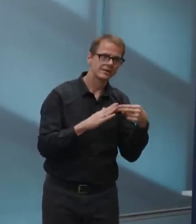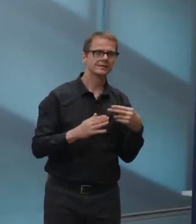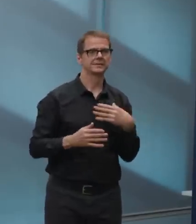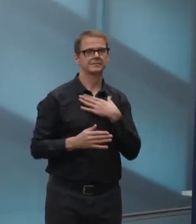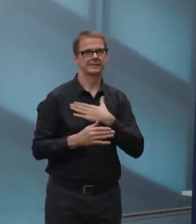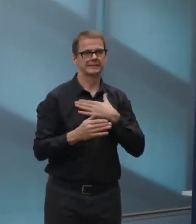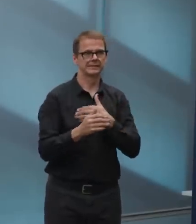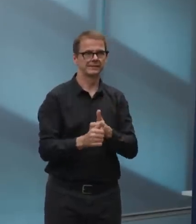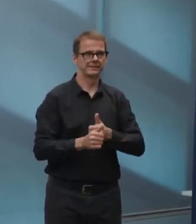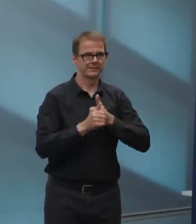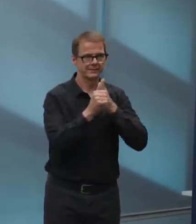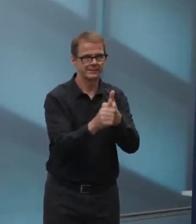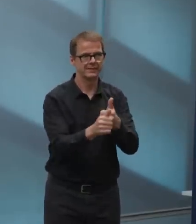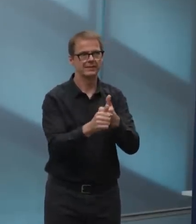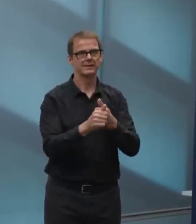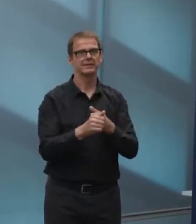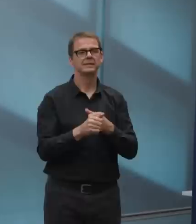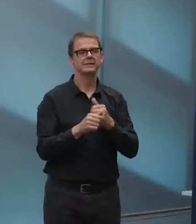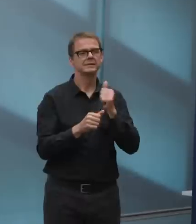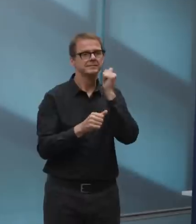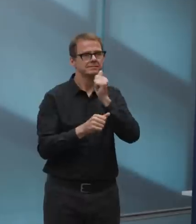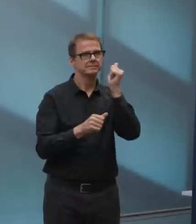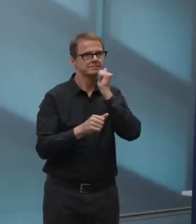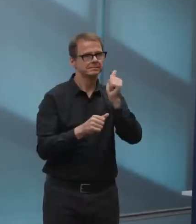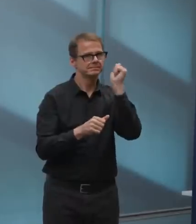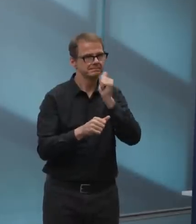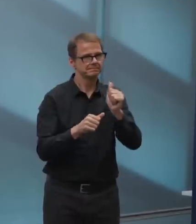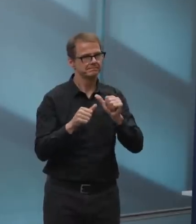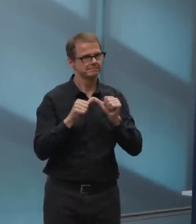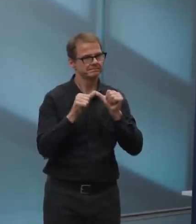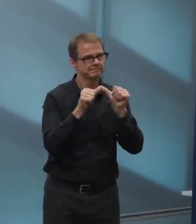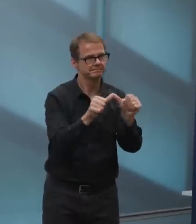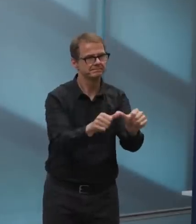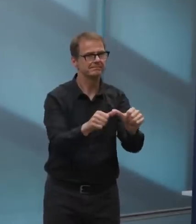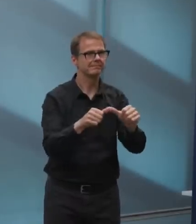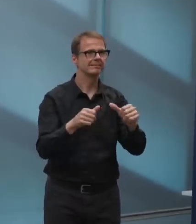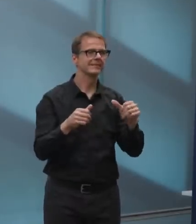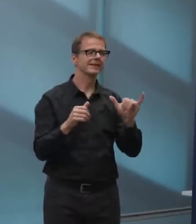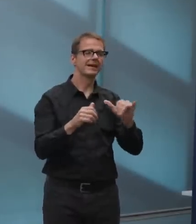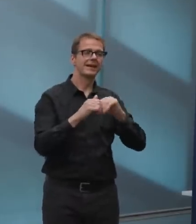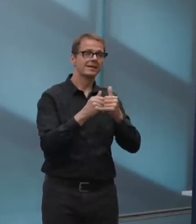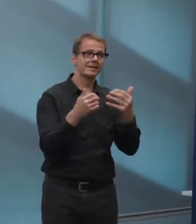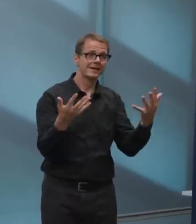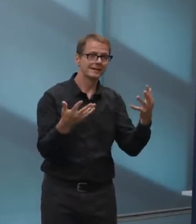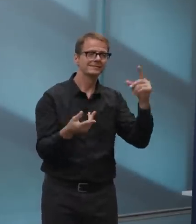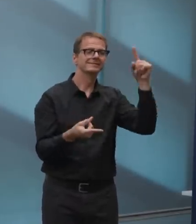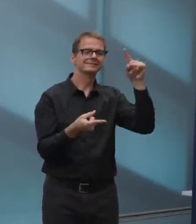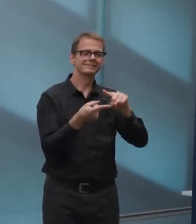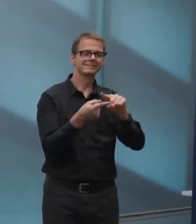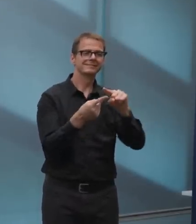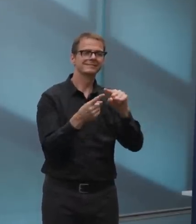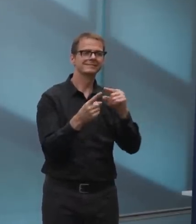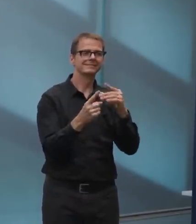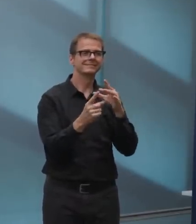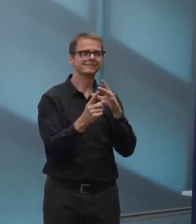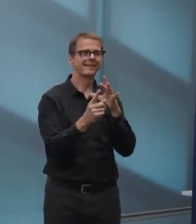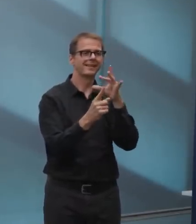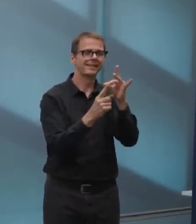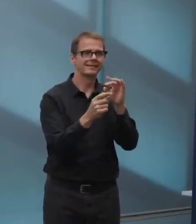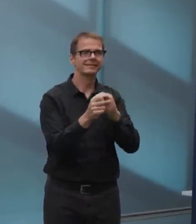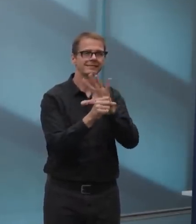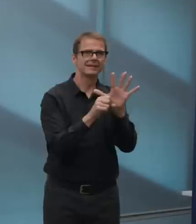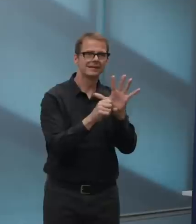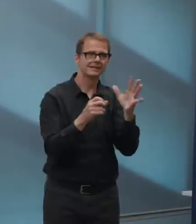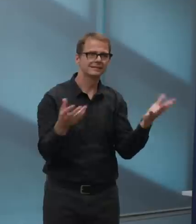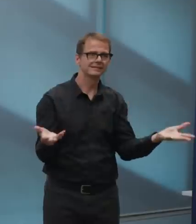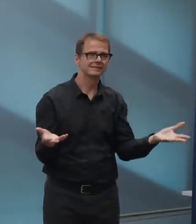these, this virus being transmitted. So the other thing we're going to do, Vinesh is if we see noncompliance, we will take